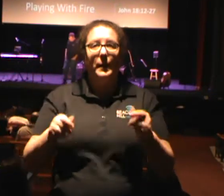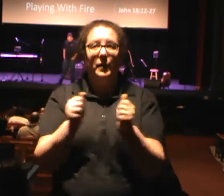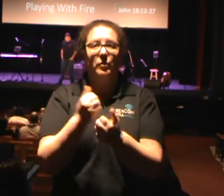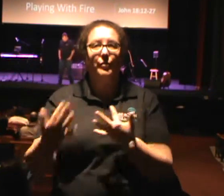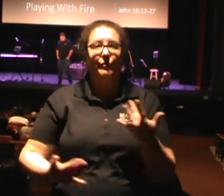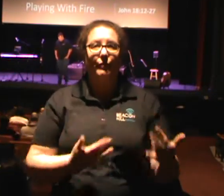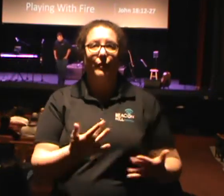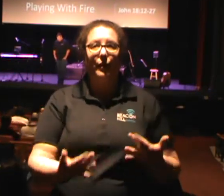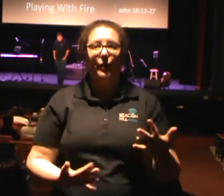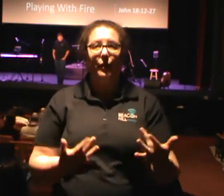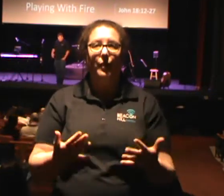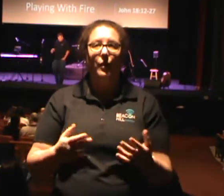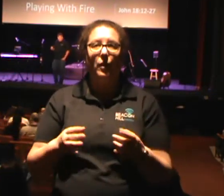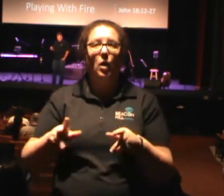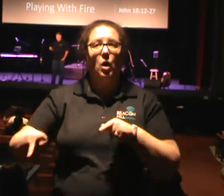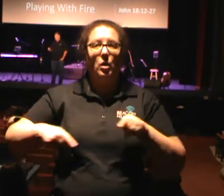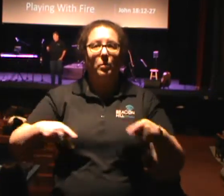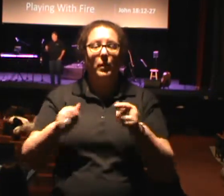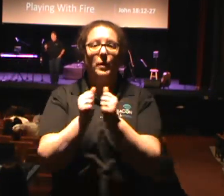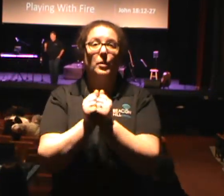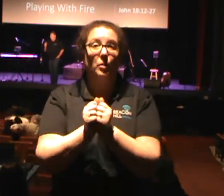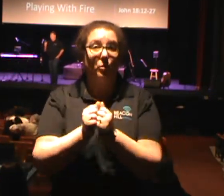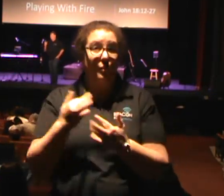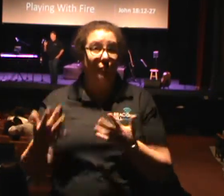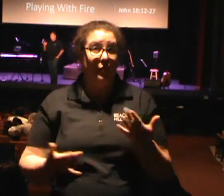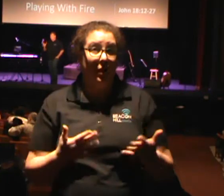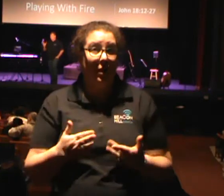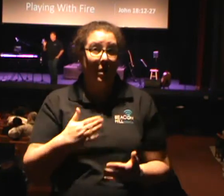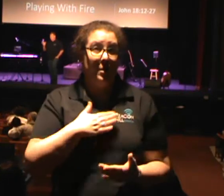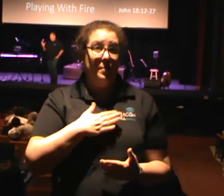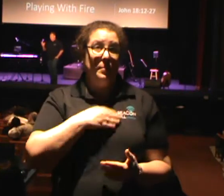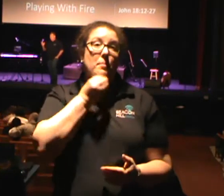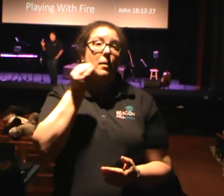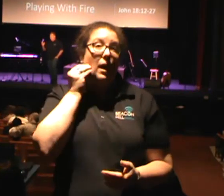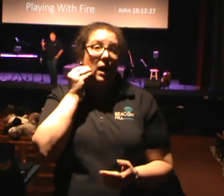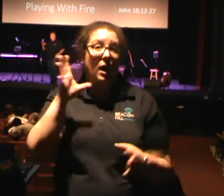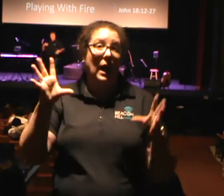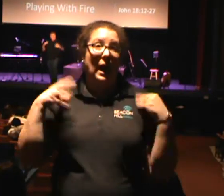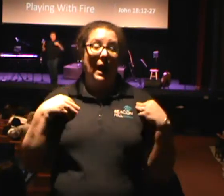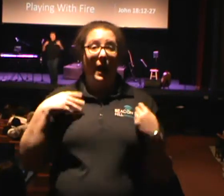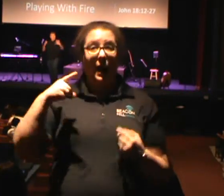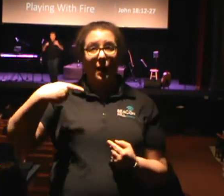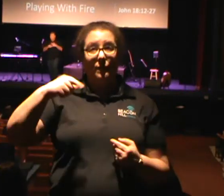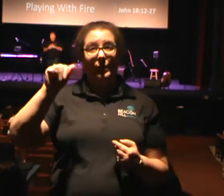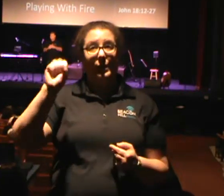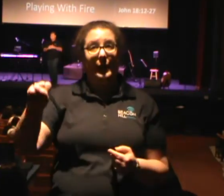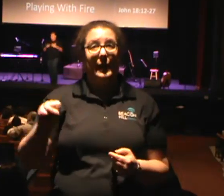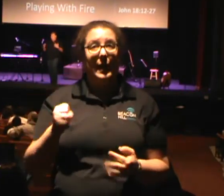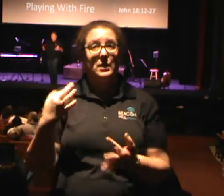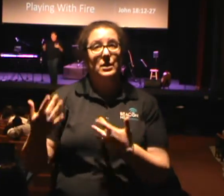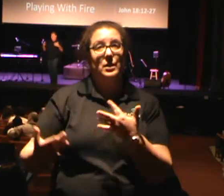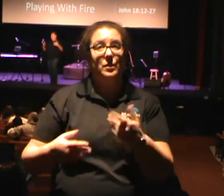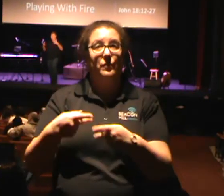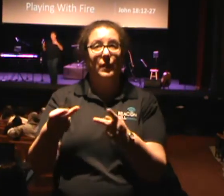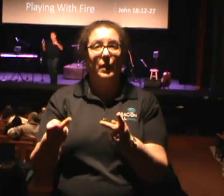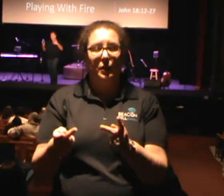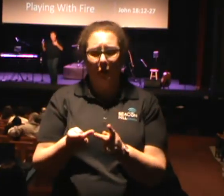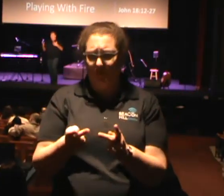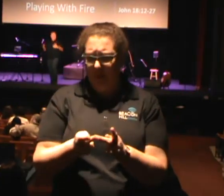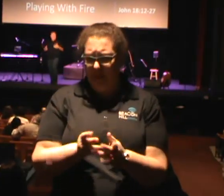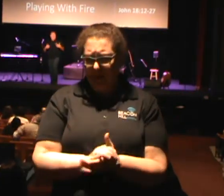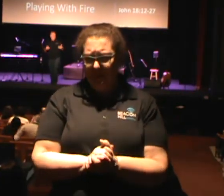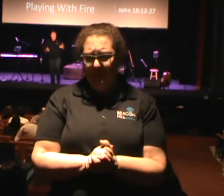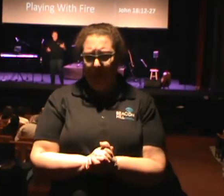Playing with Fire. You know, at our house, we have a gas fireplace. And in that fireplace, the palette light is